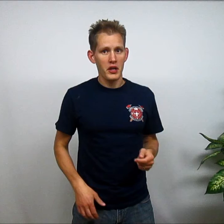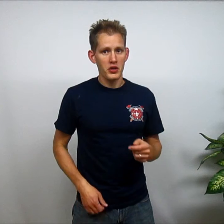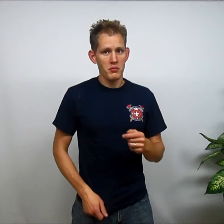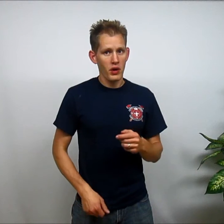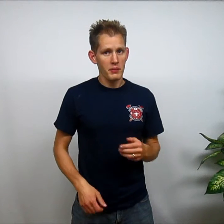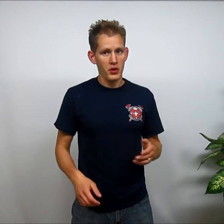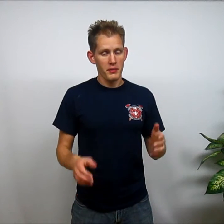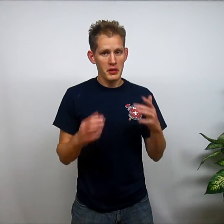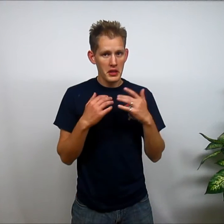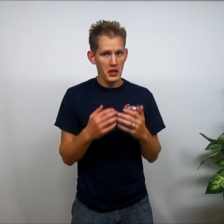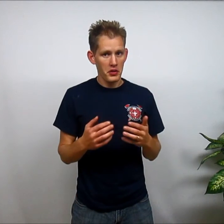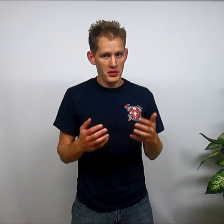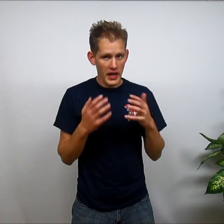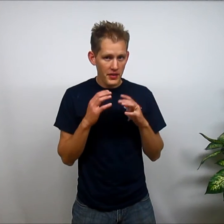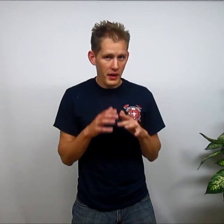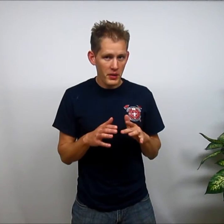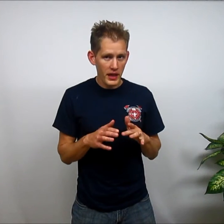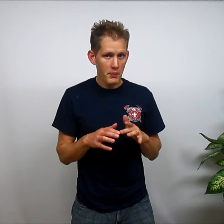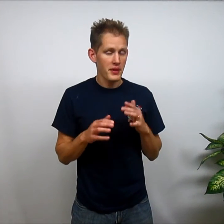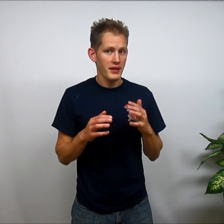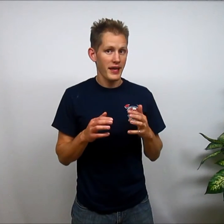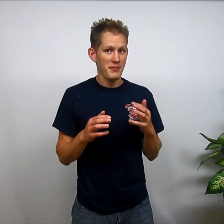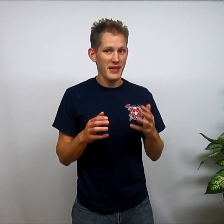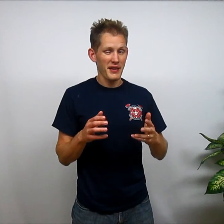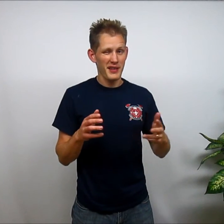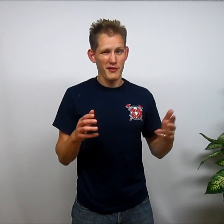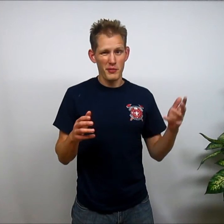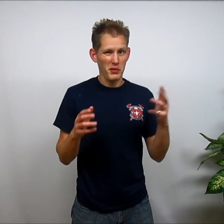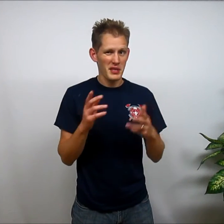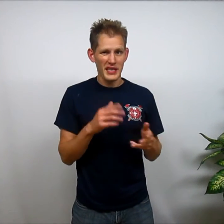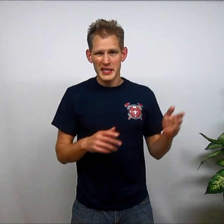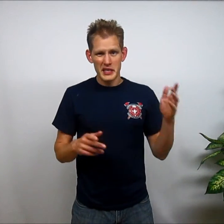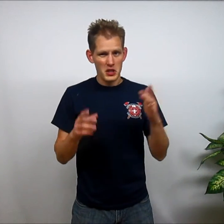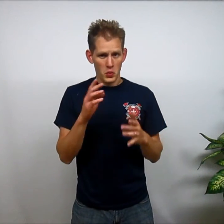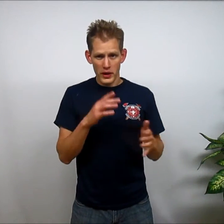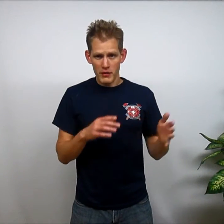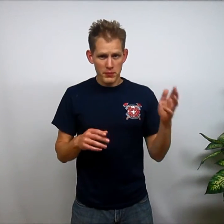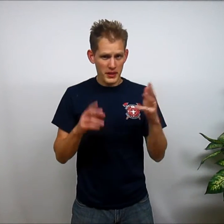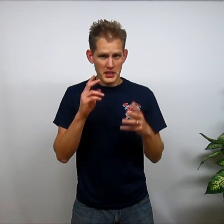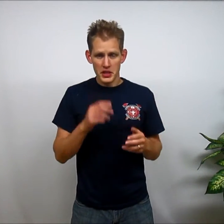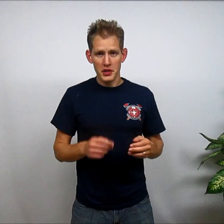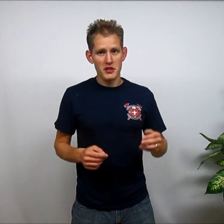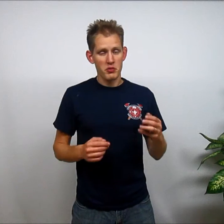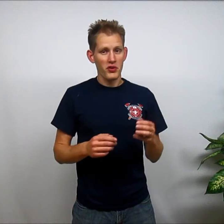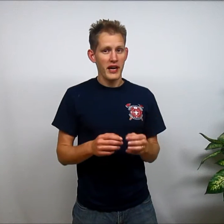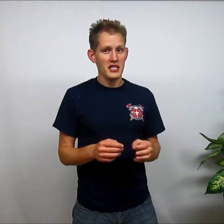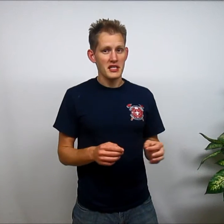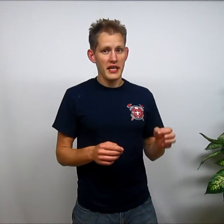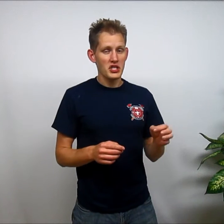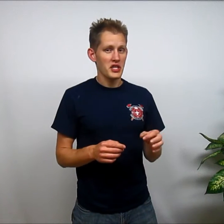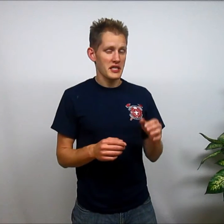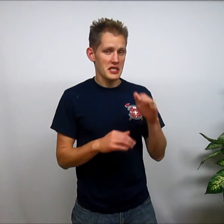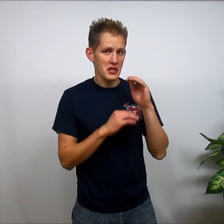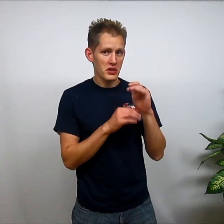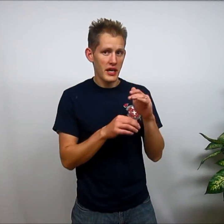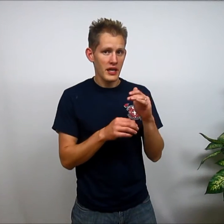want to learn more about the million dollar day that I bring up, that let me get rid of about 20 plus years of procrastination in a single day,